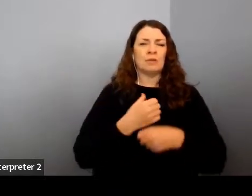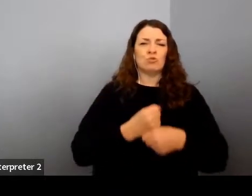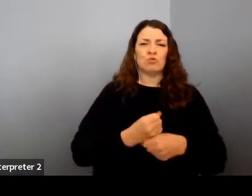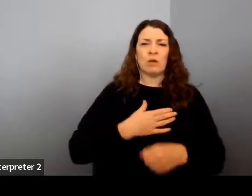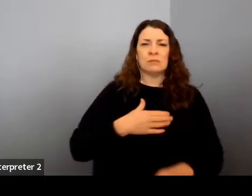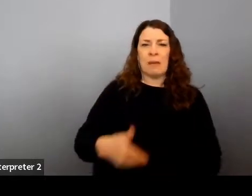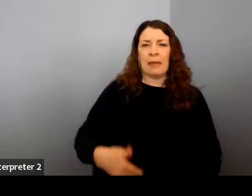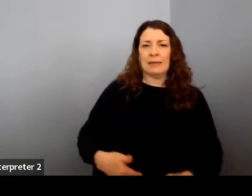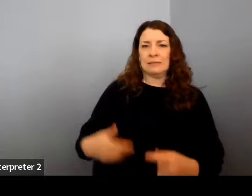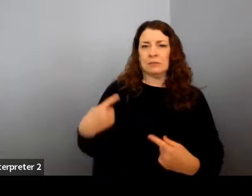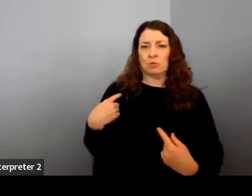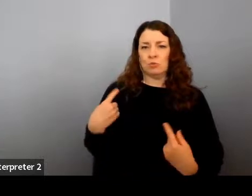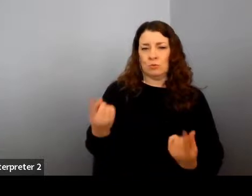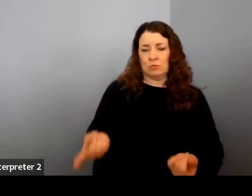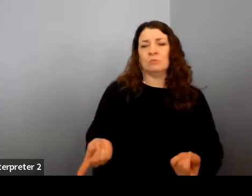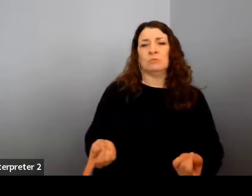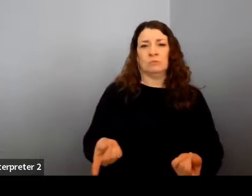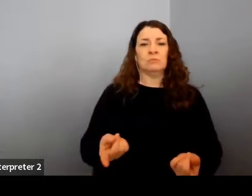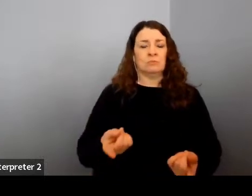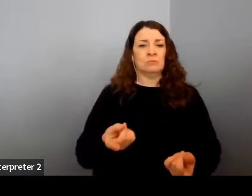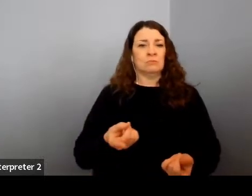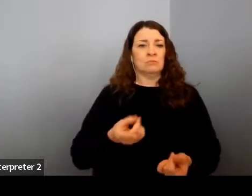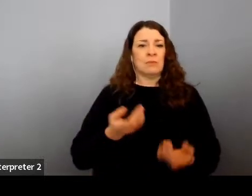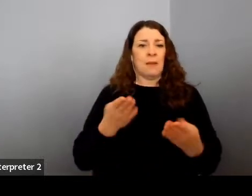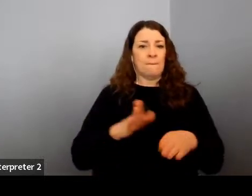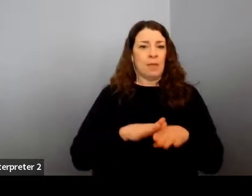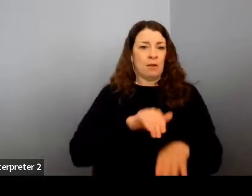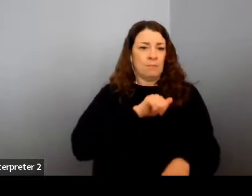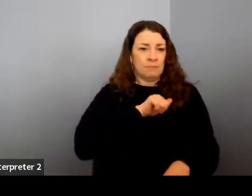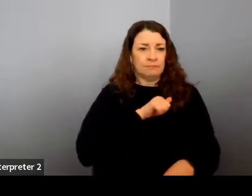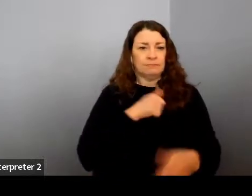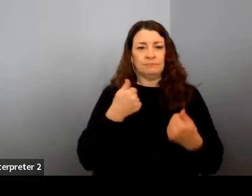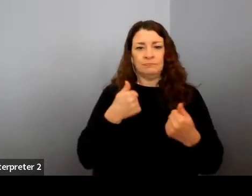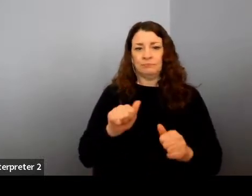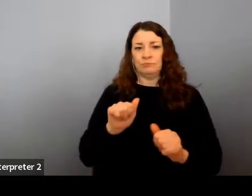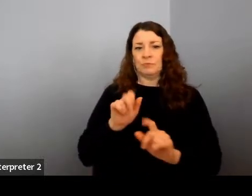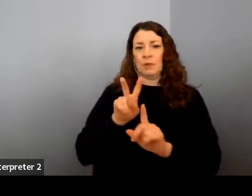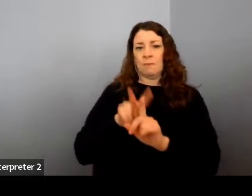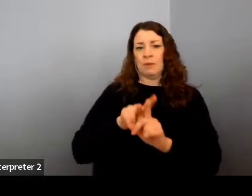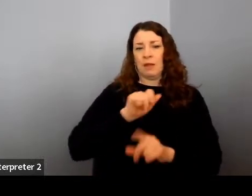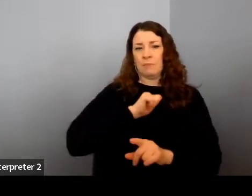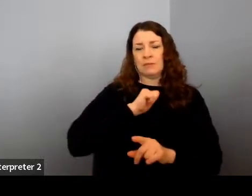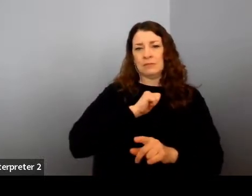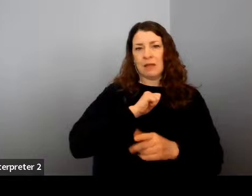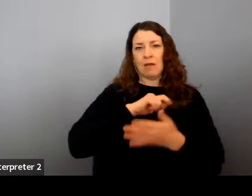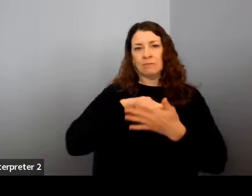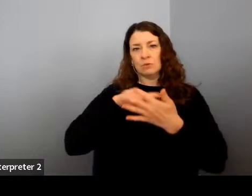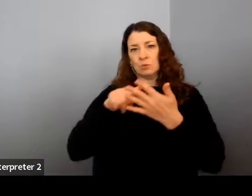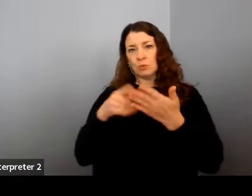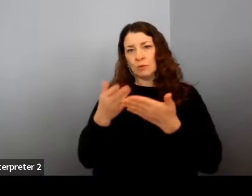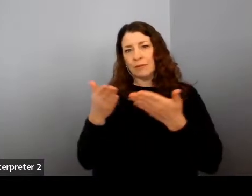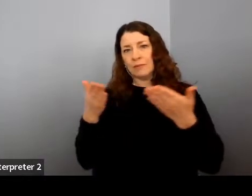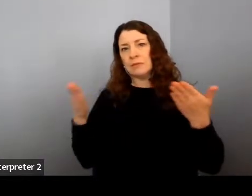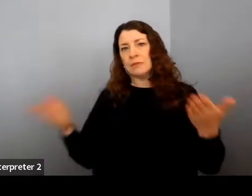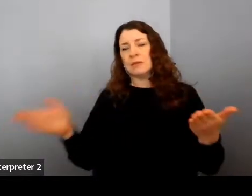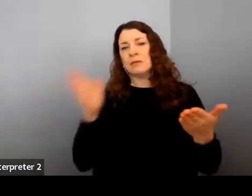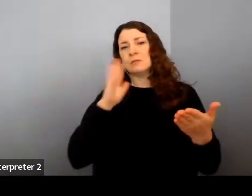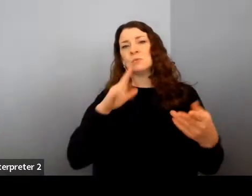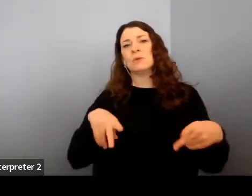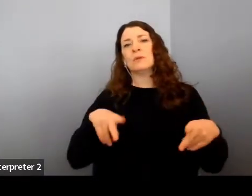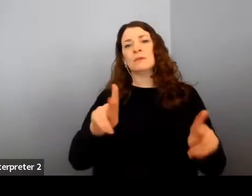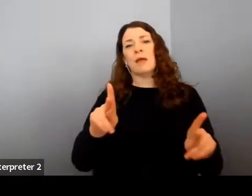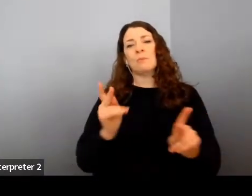consistently making bets on myself and trying to apply myself to the things that I feel are going to allow me to create the most impact